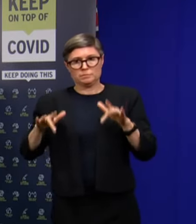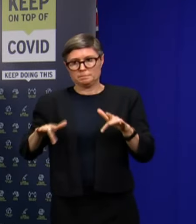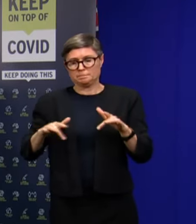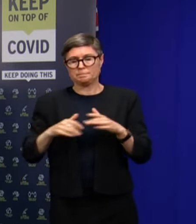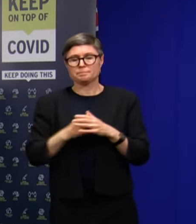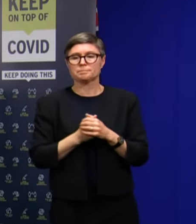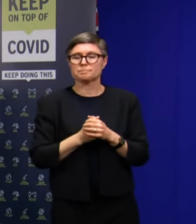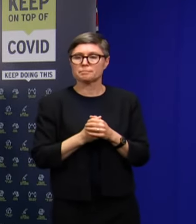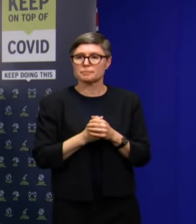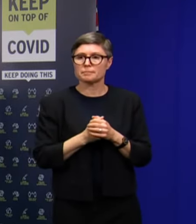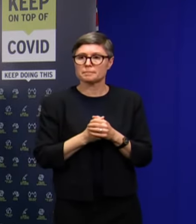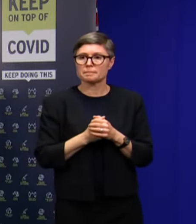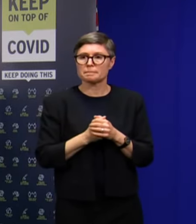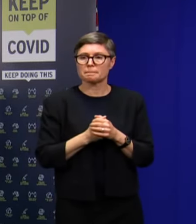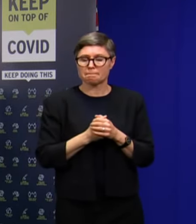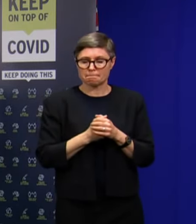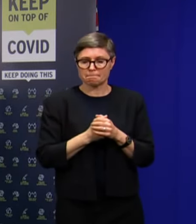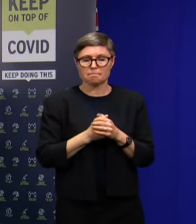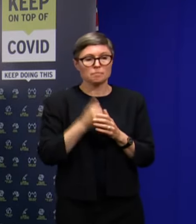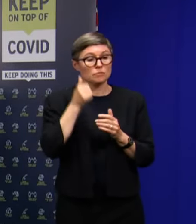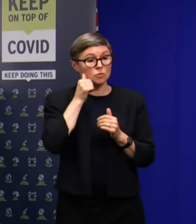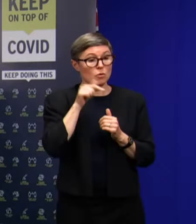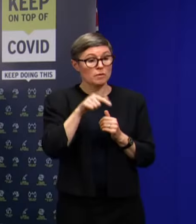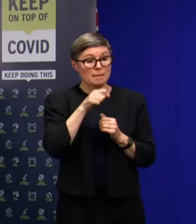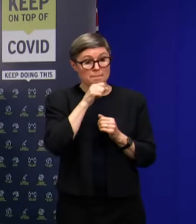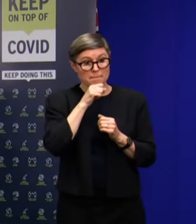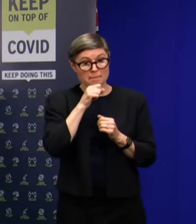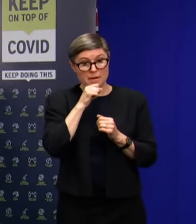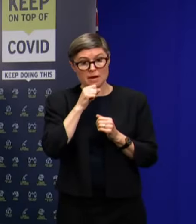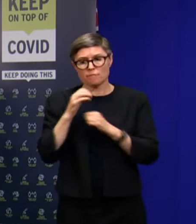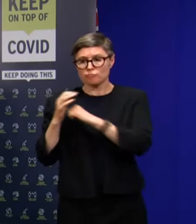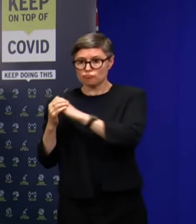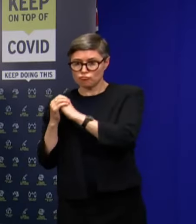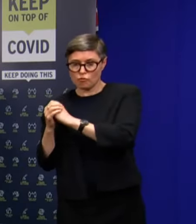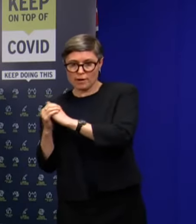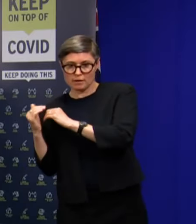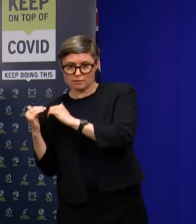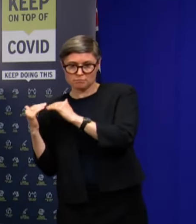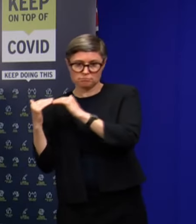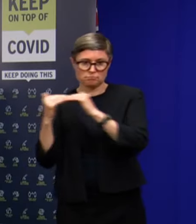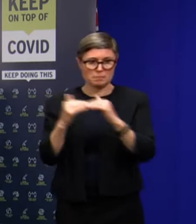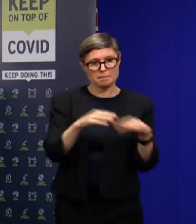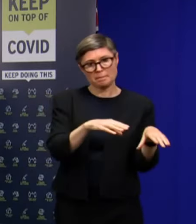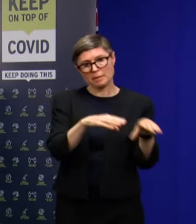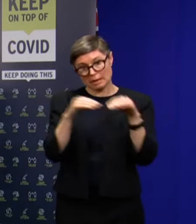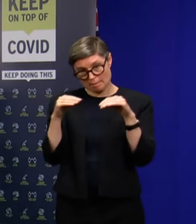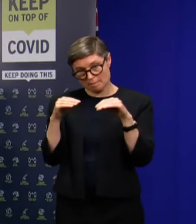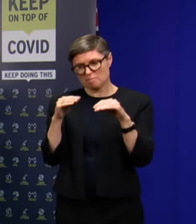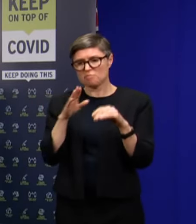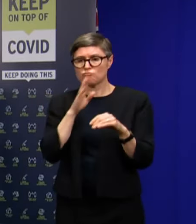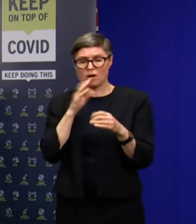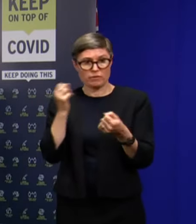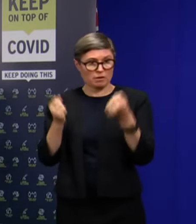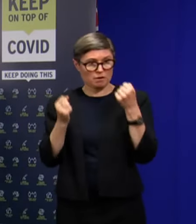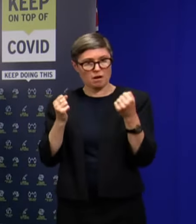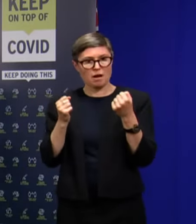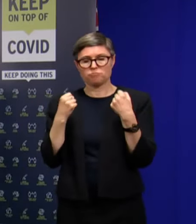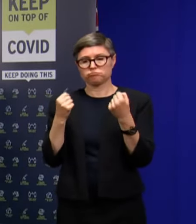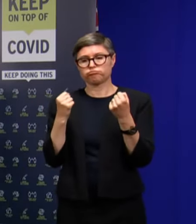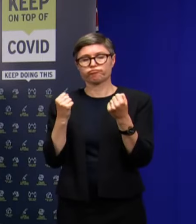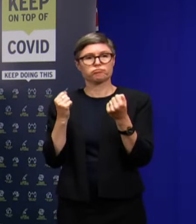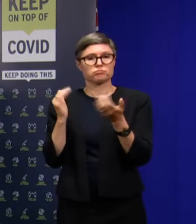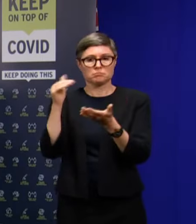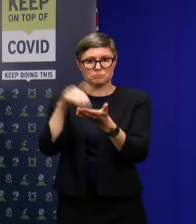do know that they were picked up by a friend and taken by private transport to the northern